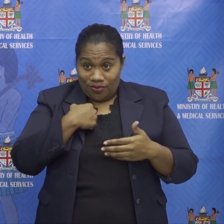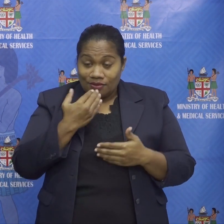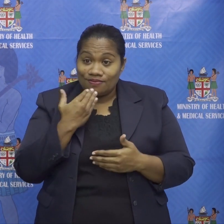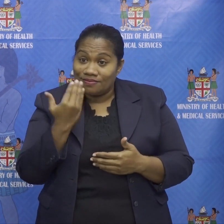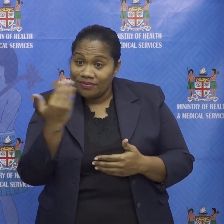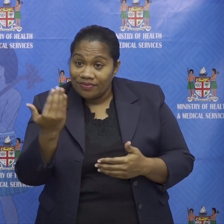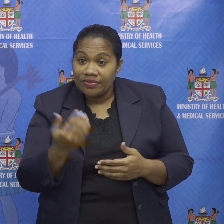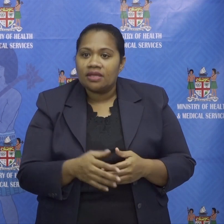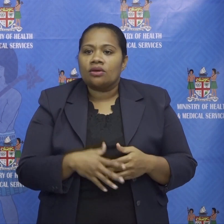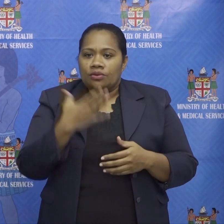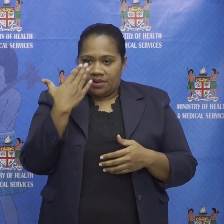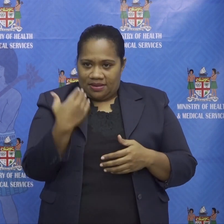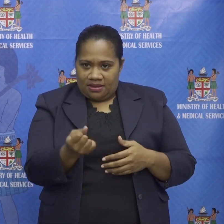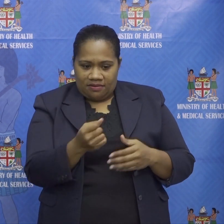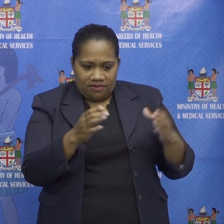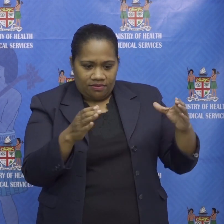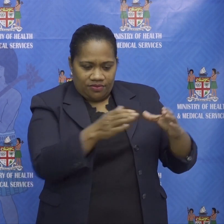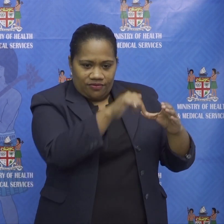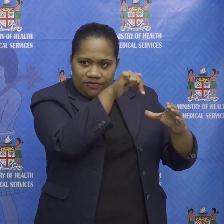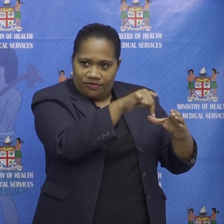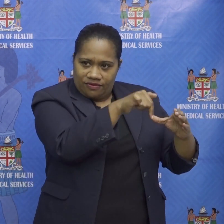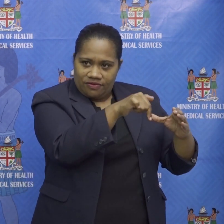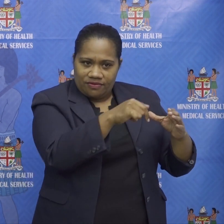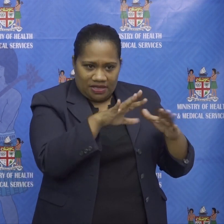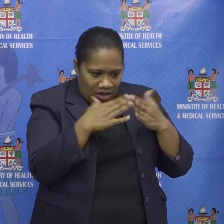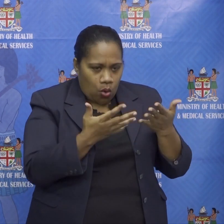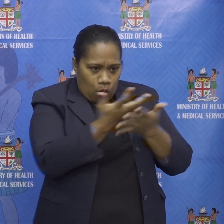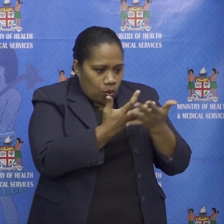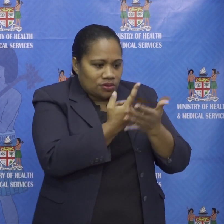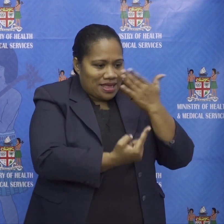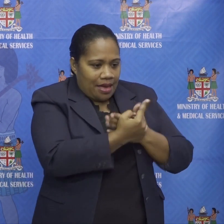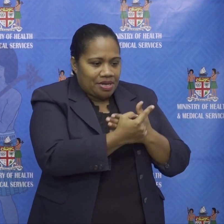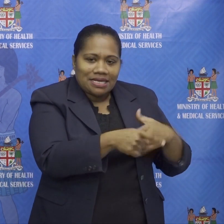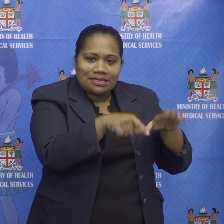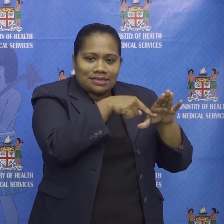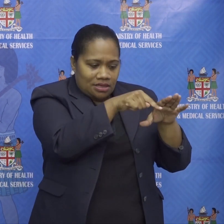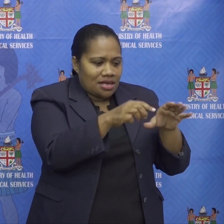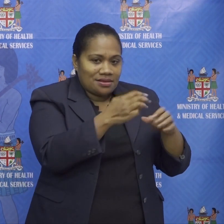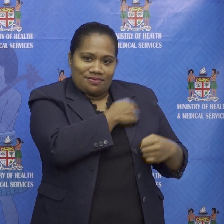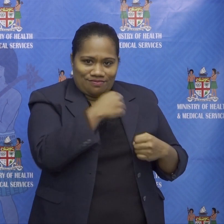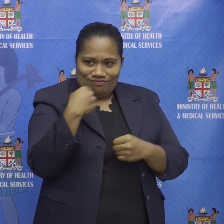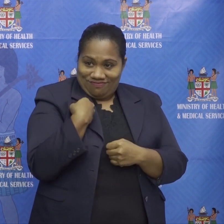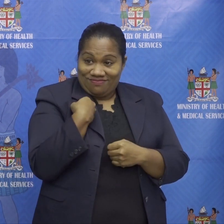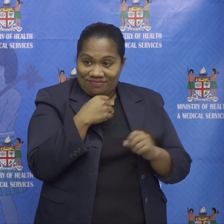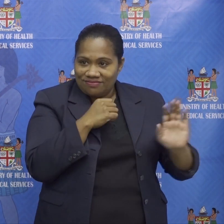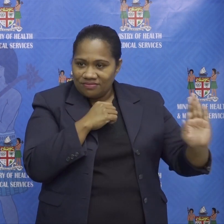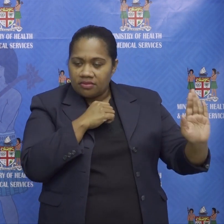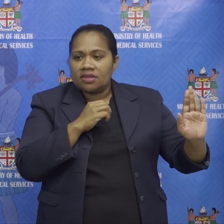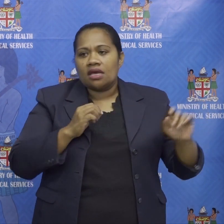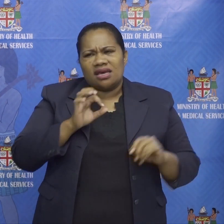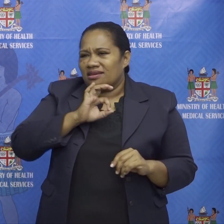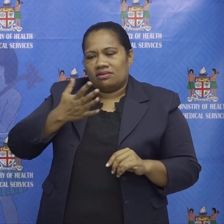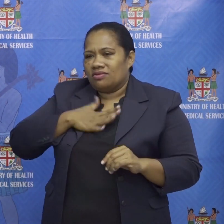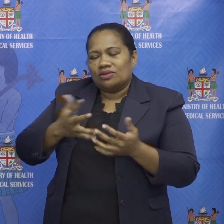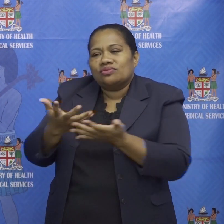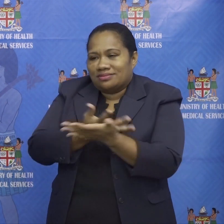response is happening within the military okay um i just do not want to have to